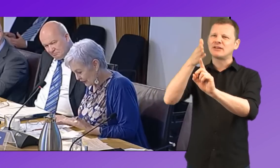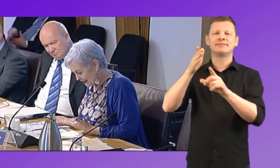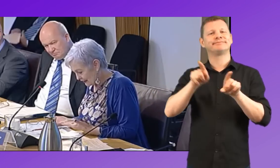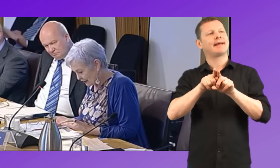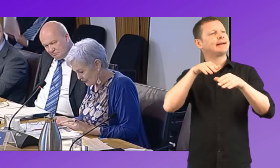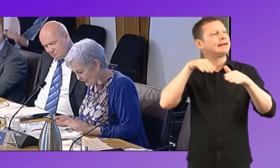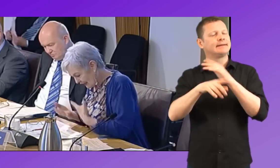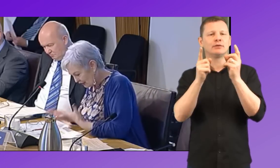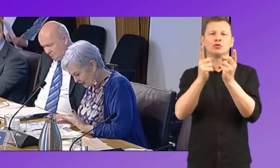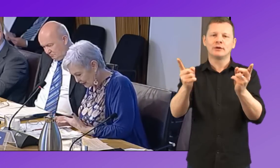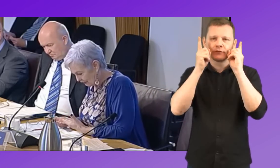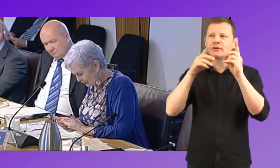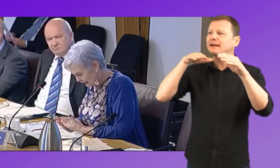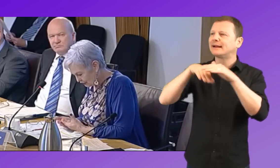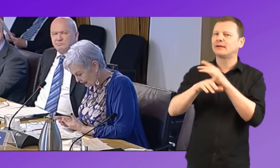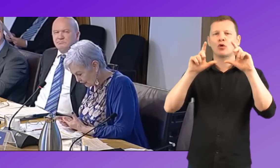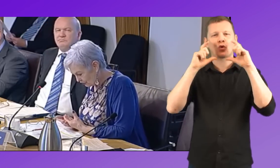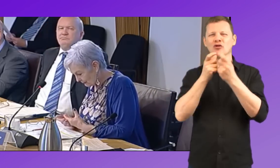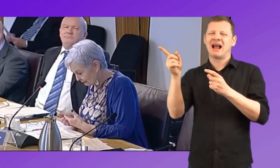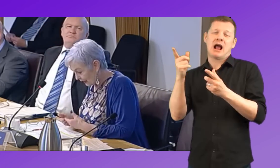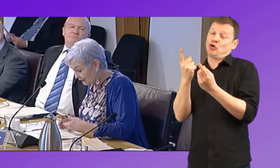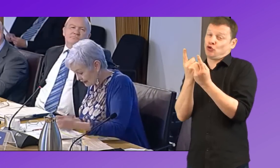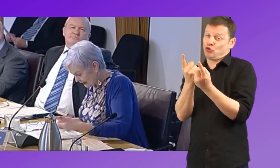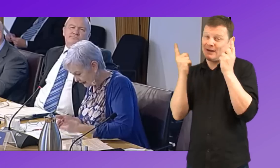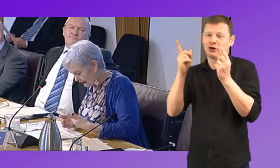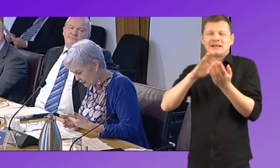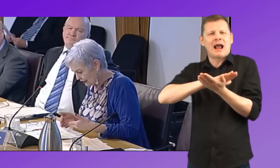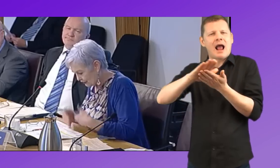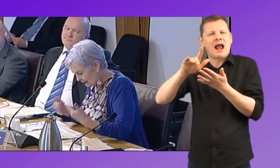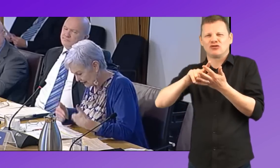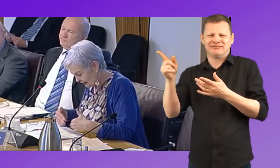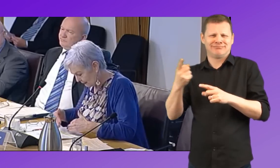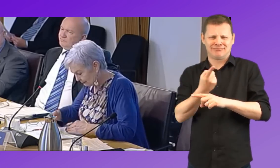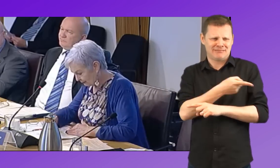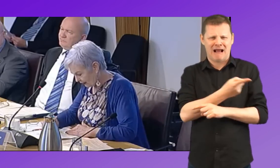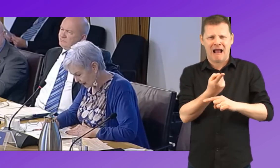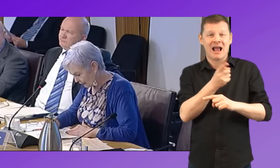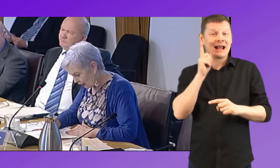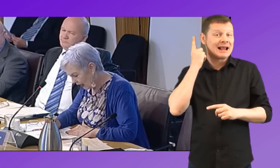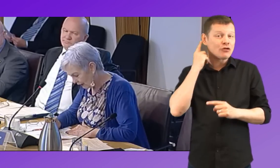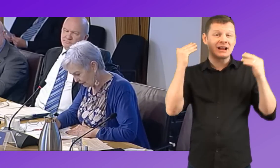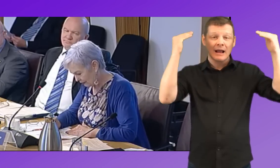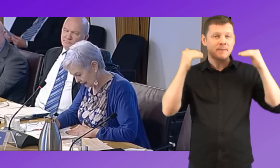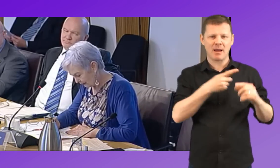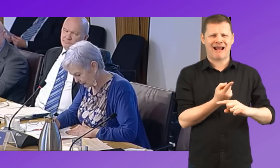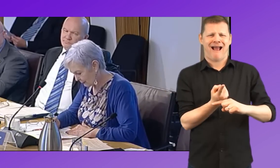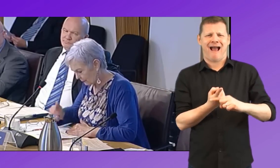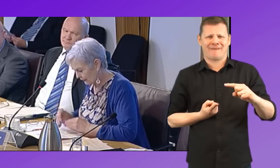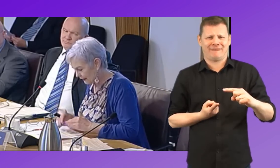destinations, entry into further education, I have to say higher education is about half for people with a